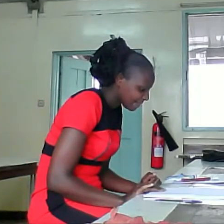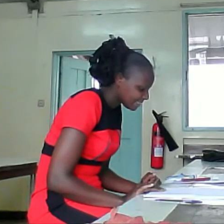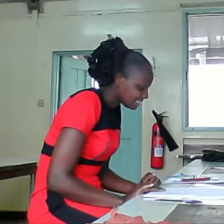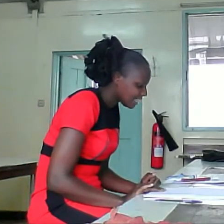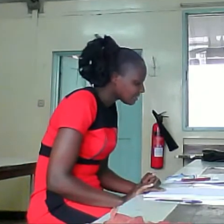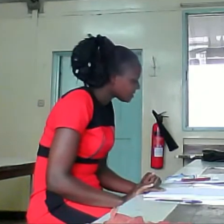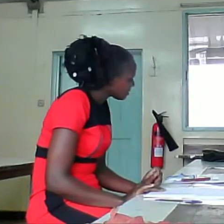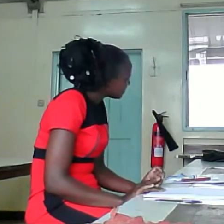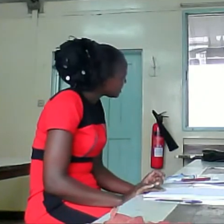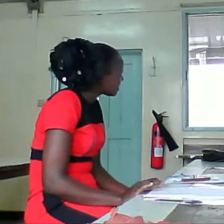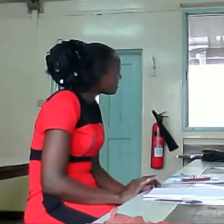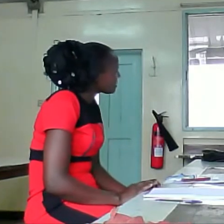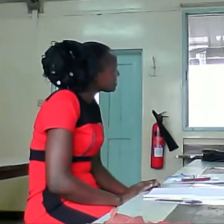Disaster. Vanessa, is a disaster?